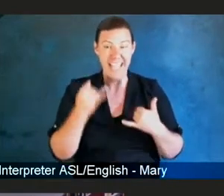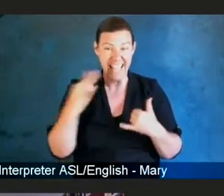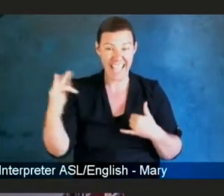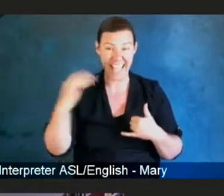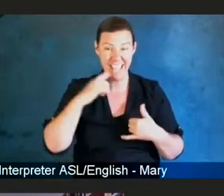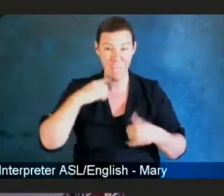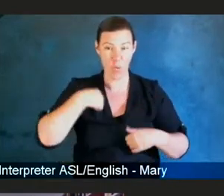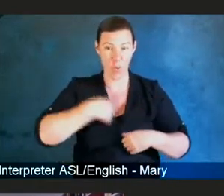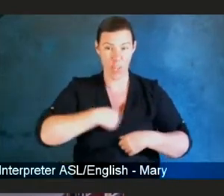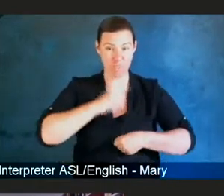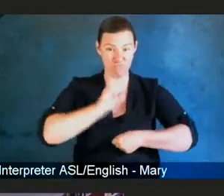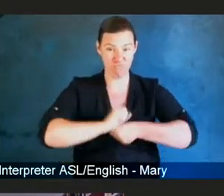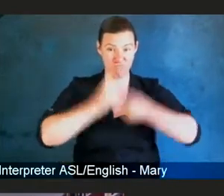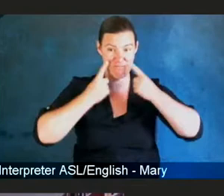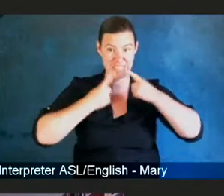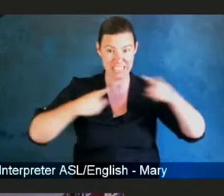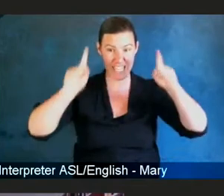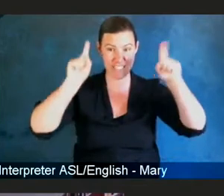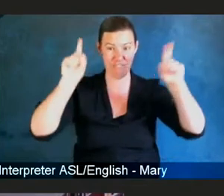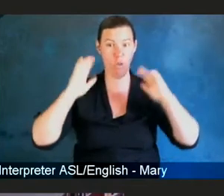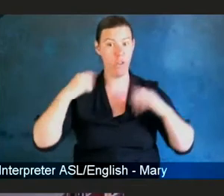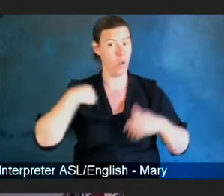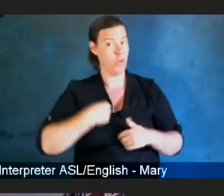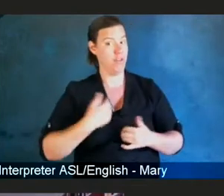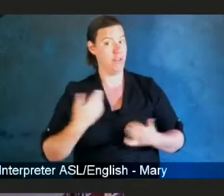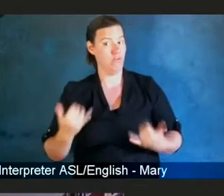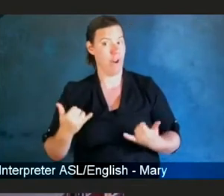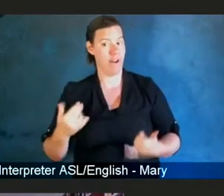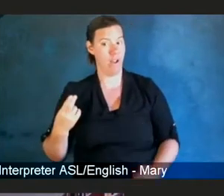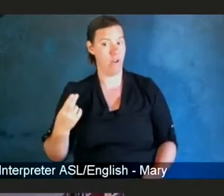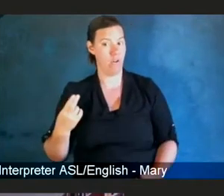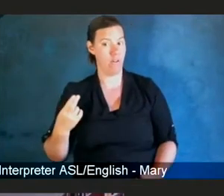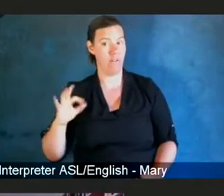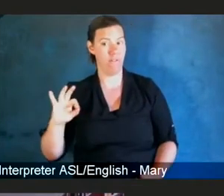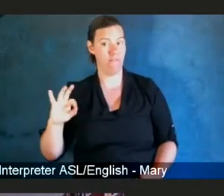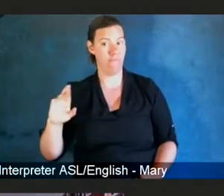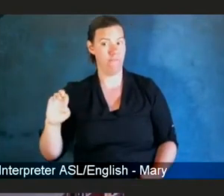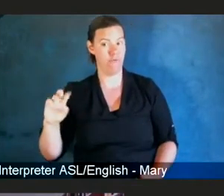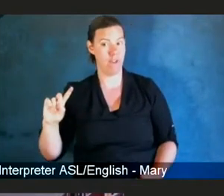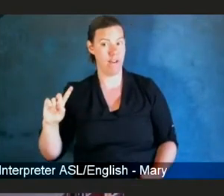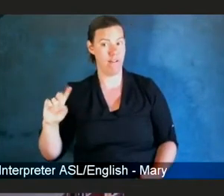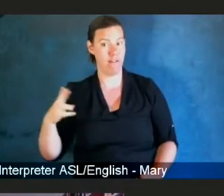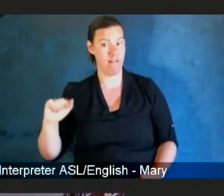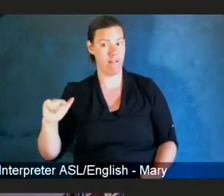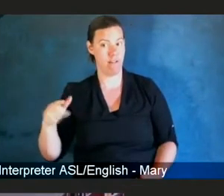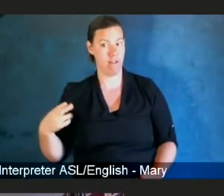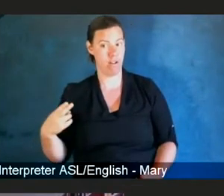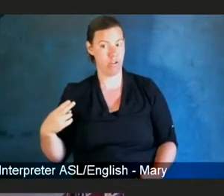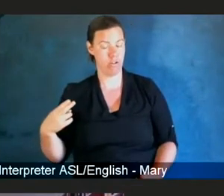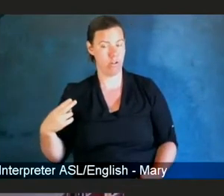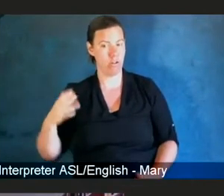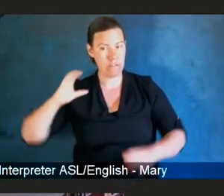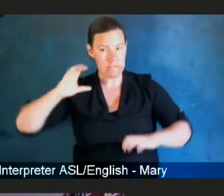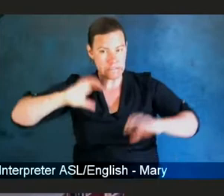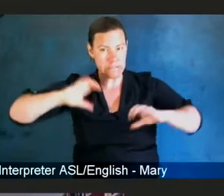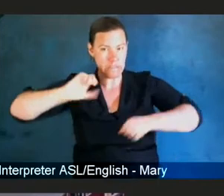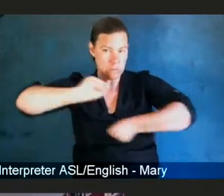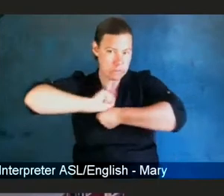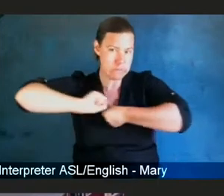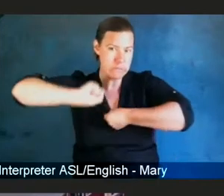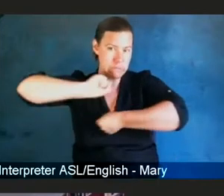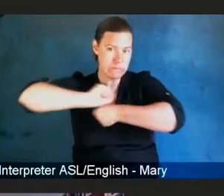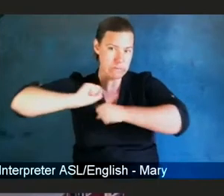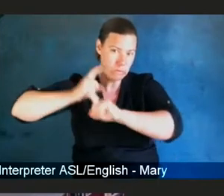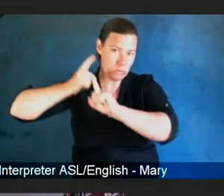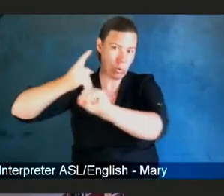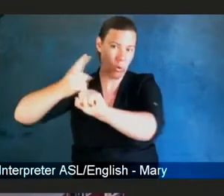If we are successful, okay, do you think you'll see the same kind of hesitancy, take the vaccine that we're